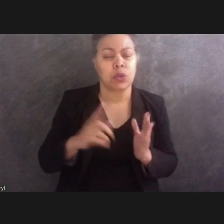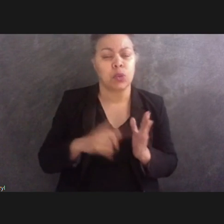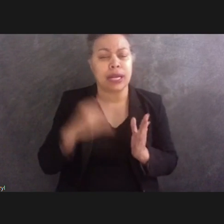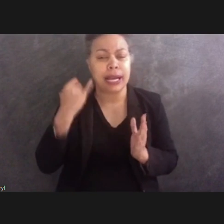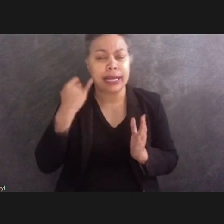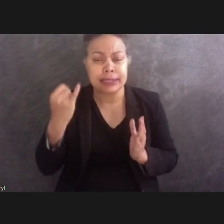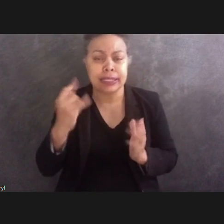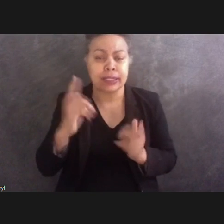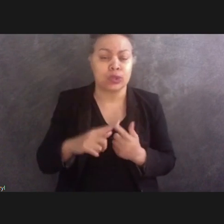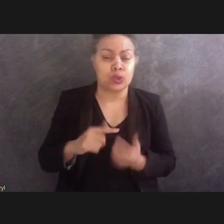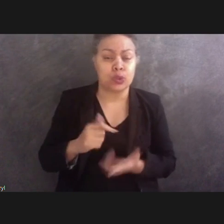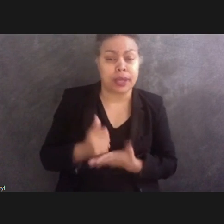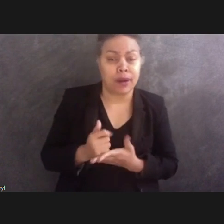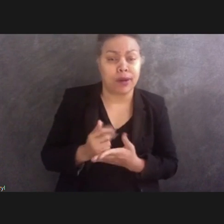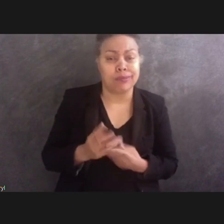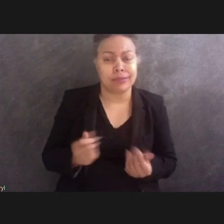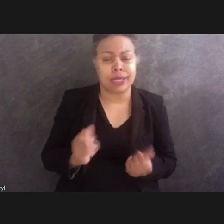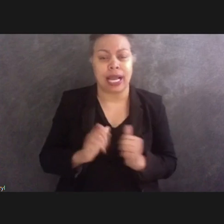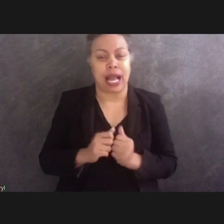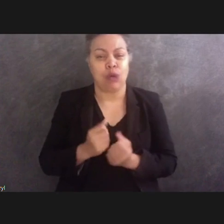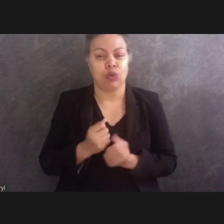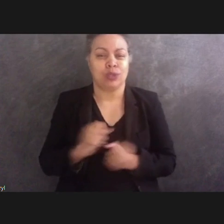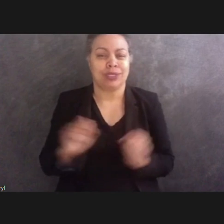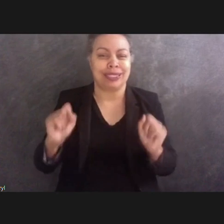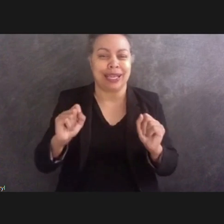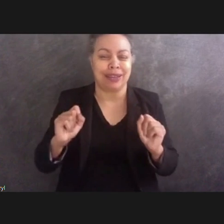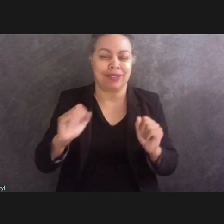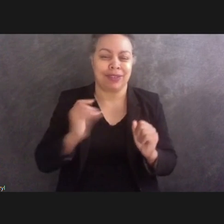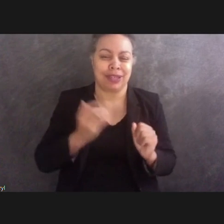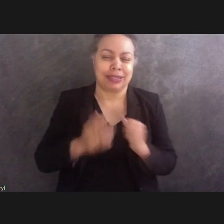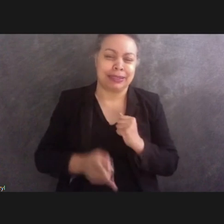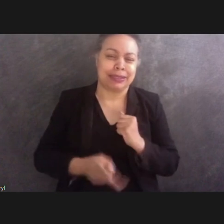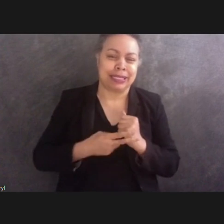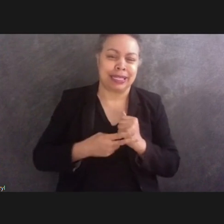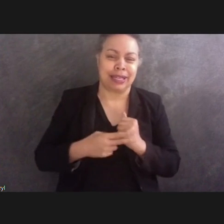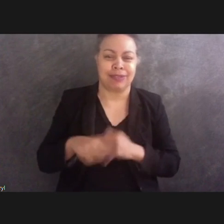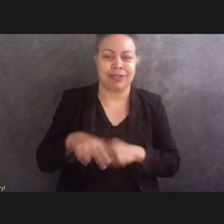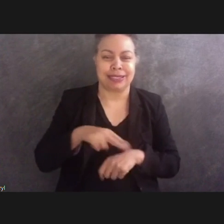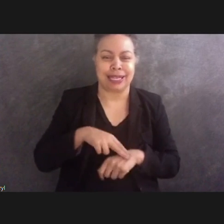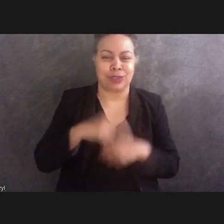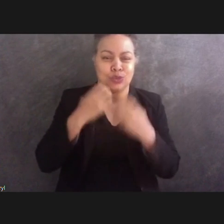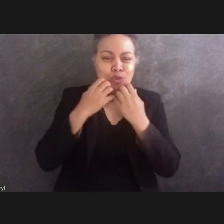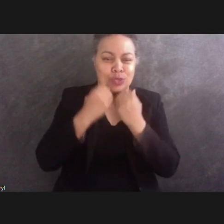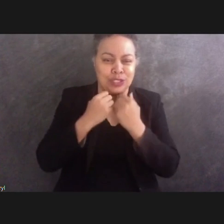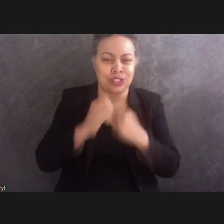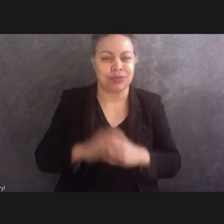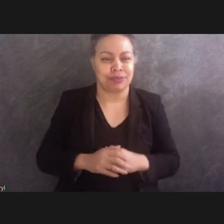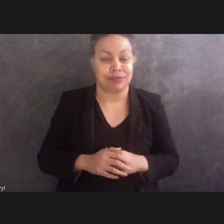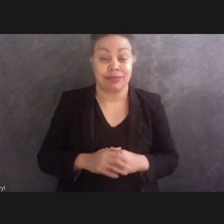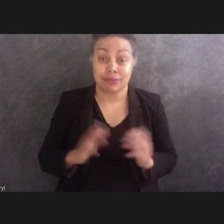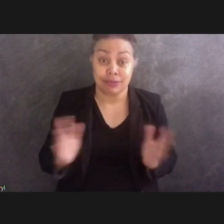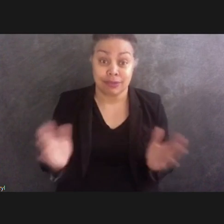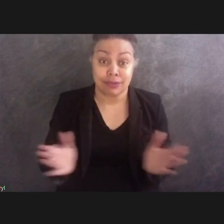to save our national treasures. I invite you to go to the Tidal Basin Ideas Lab